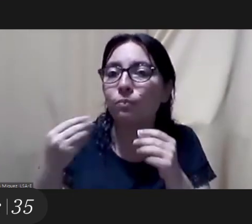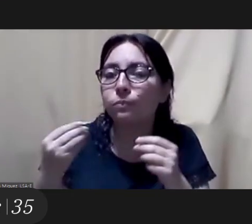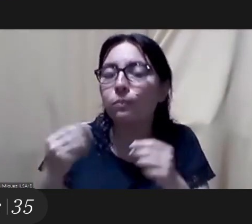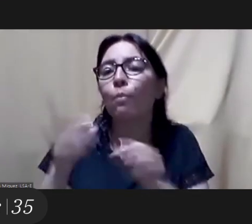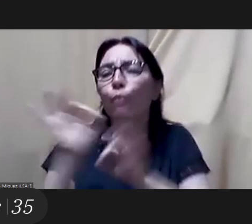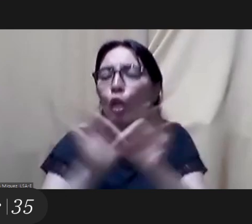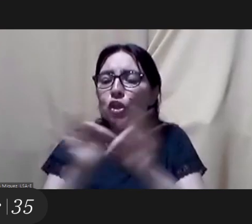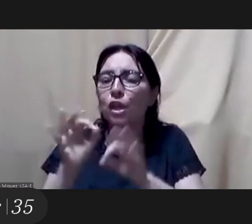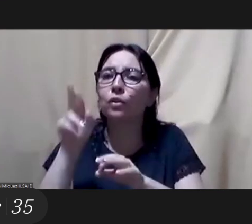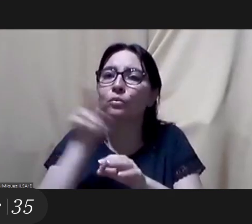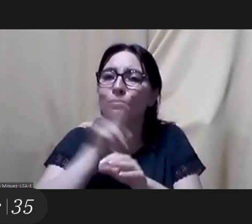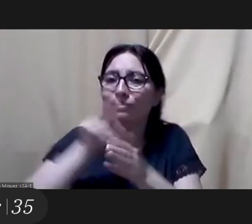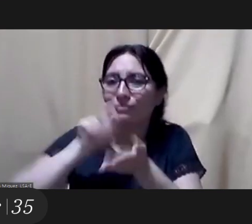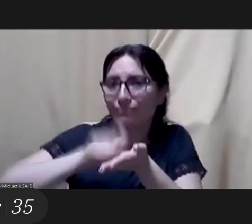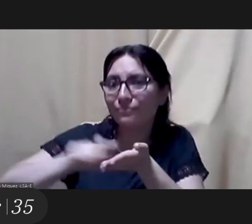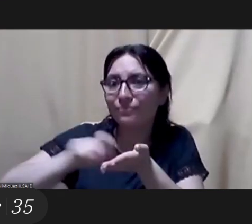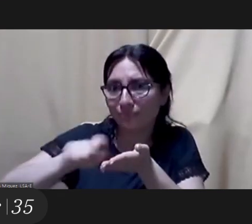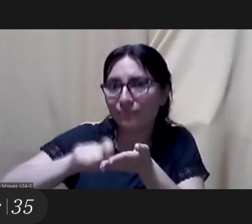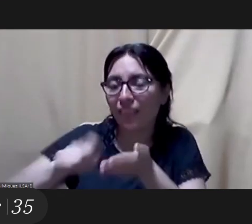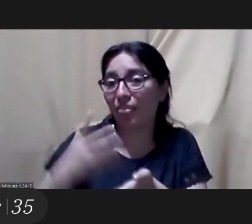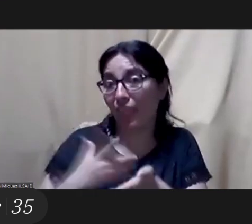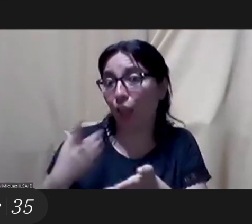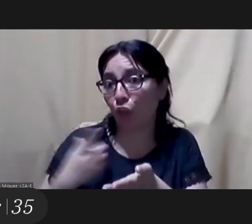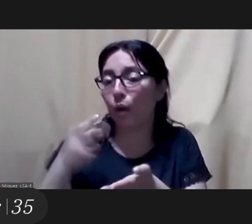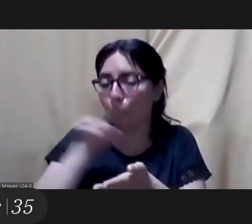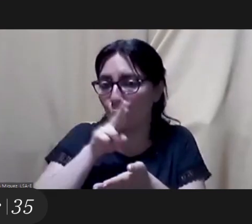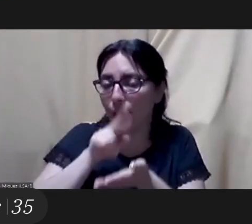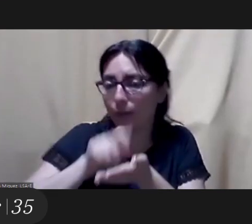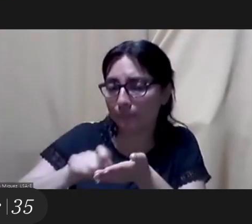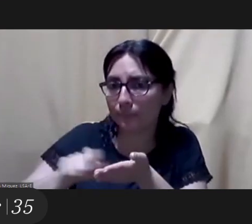uh written by women isn't that uh